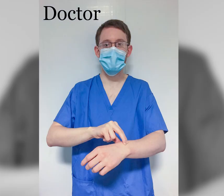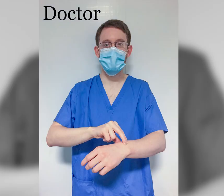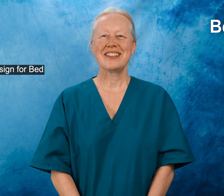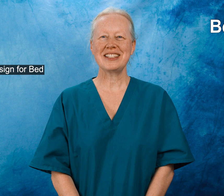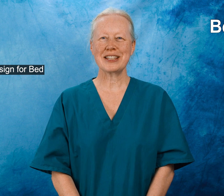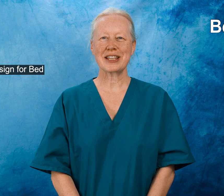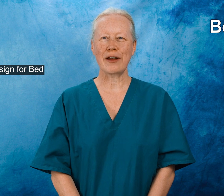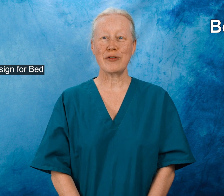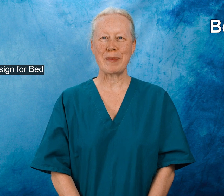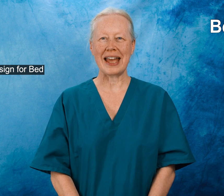This is the sign for Bed.